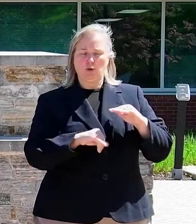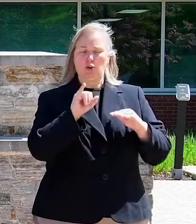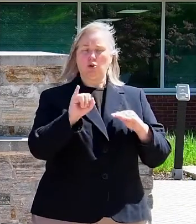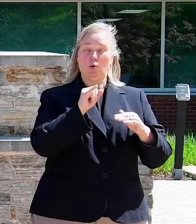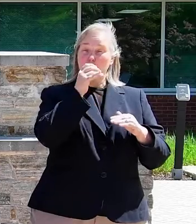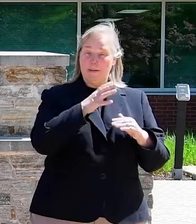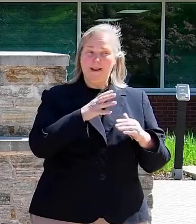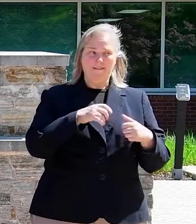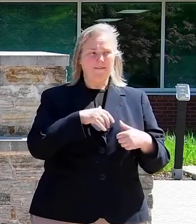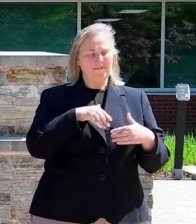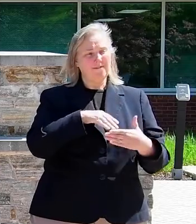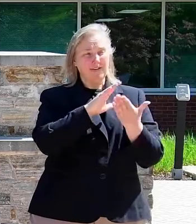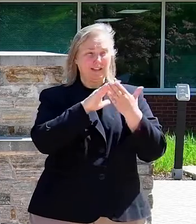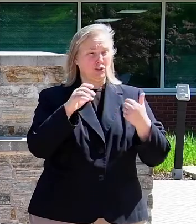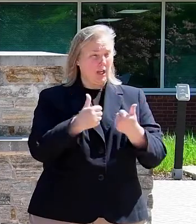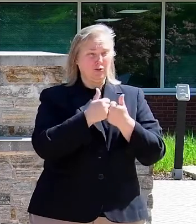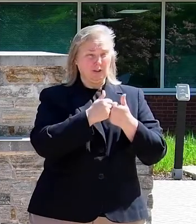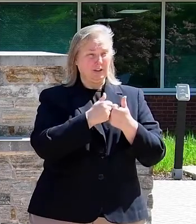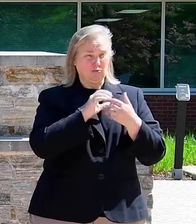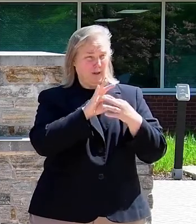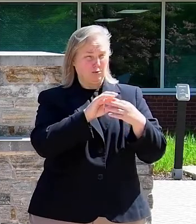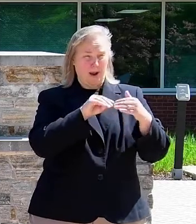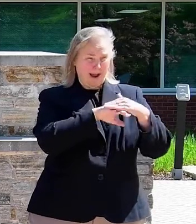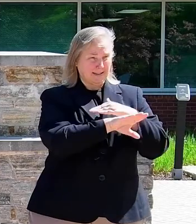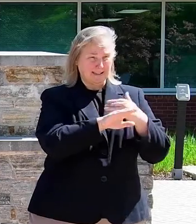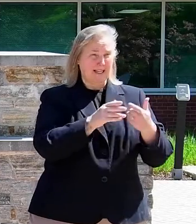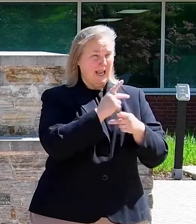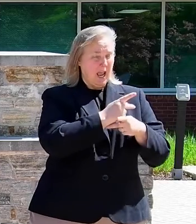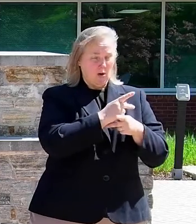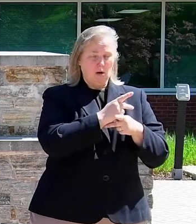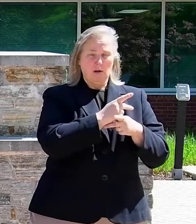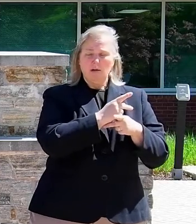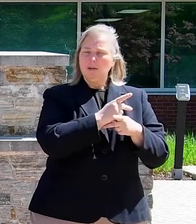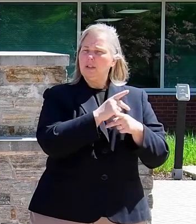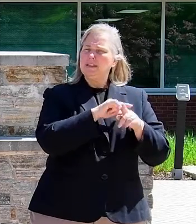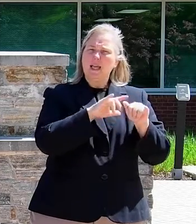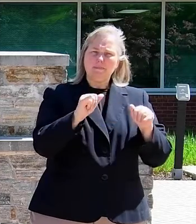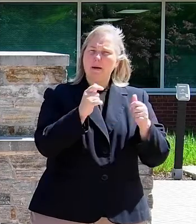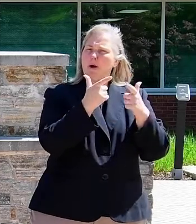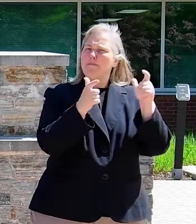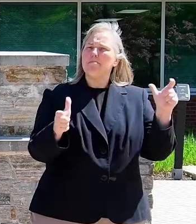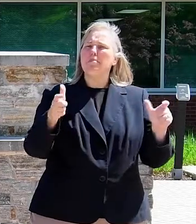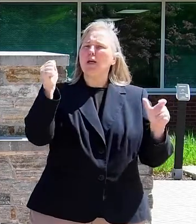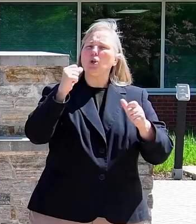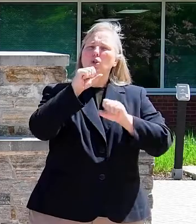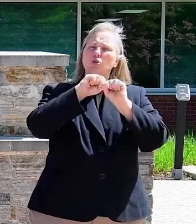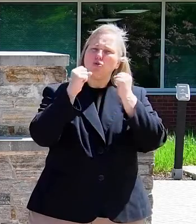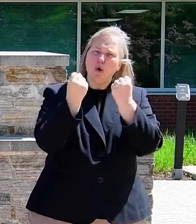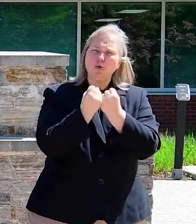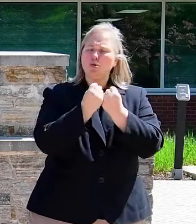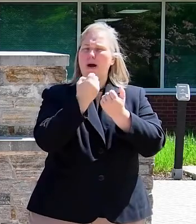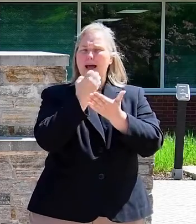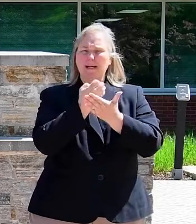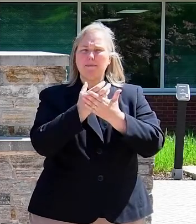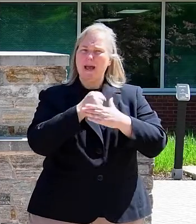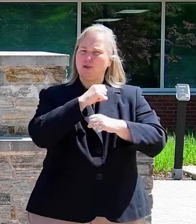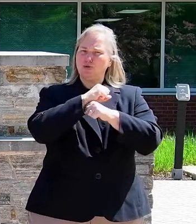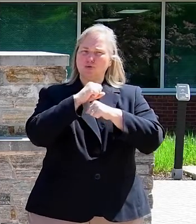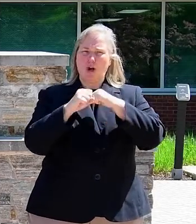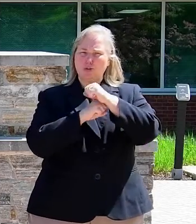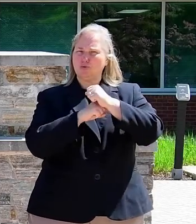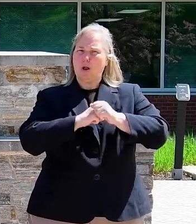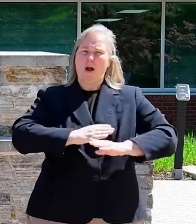when it comes to accessing care, there are also broader social, economic, and structural obstacles.